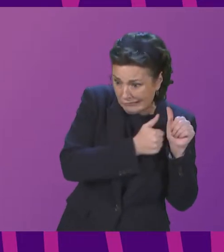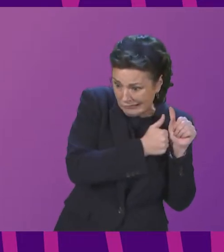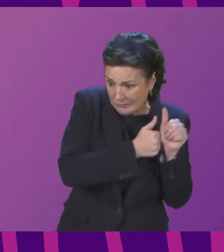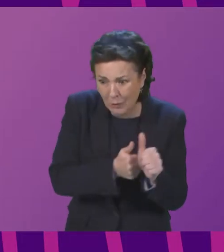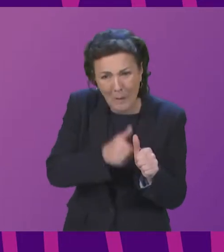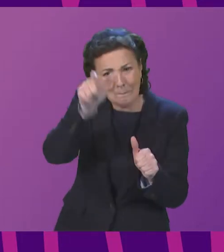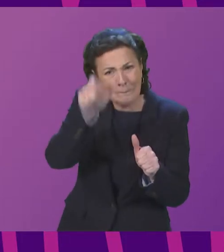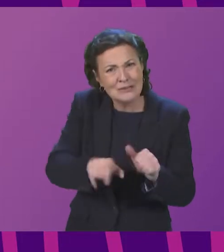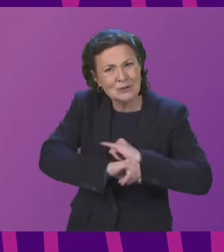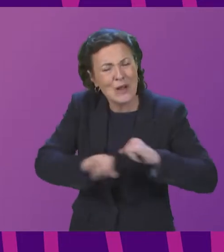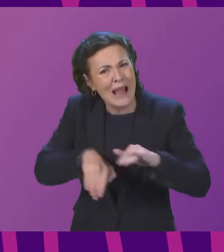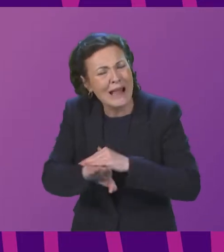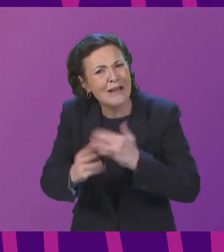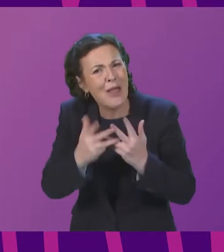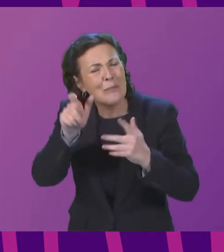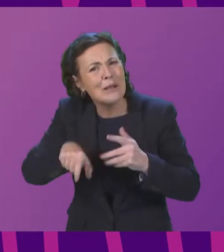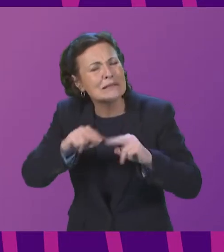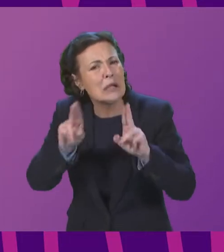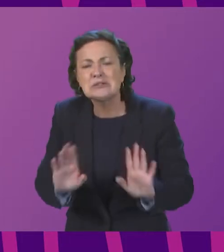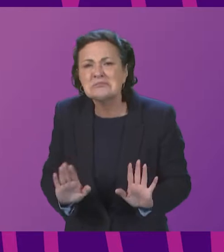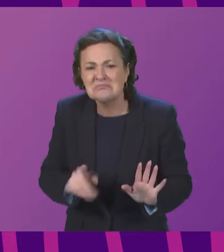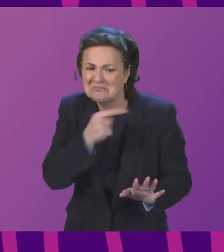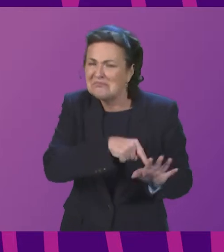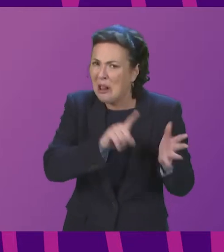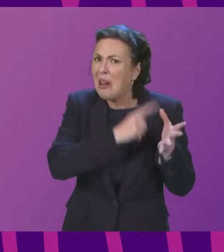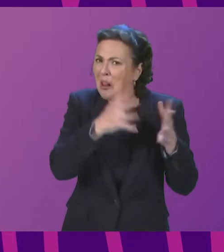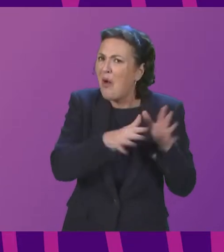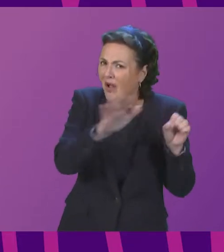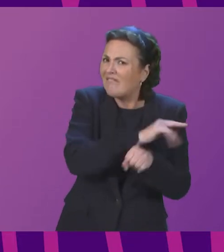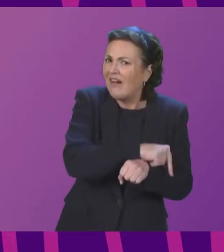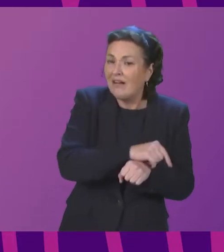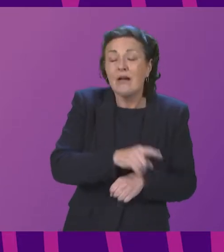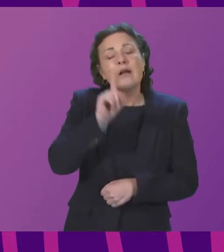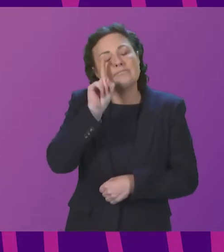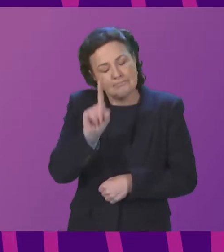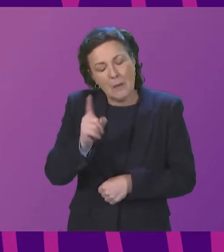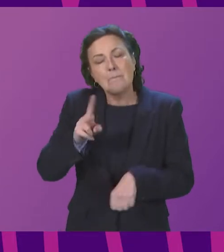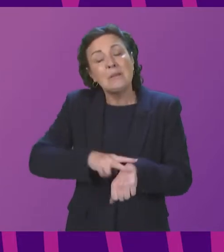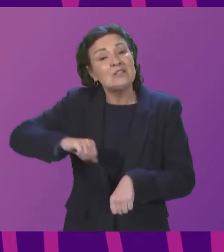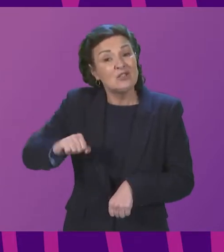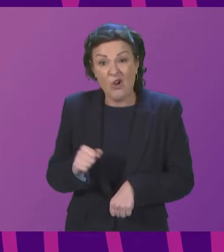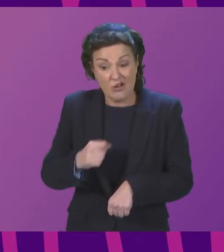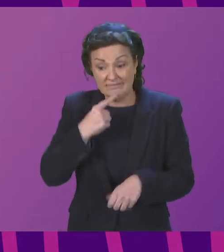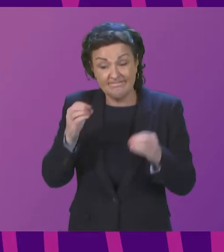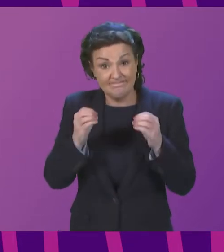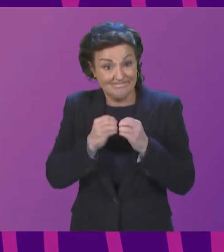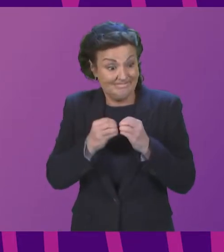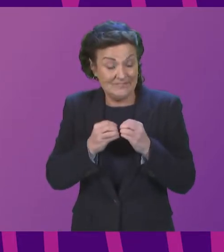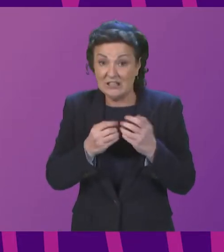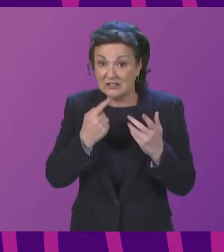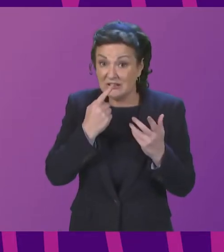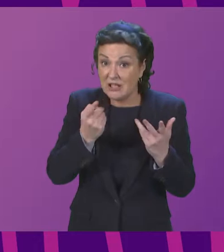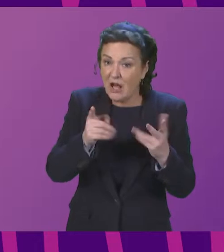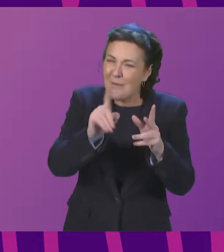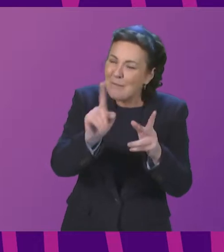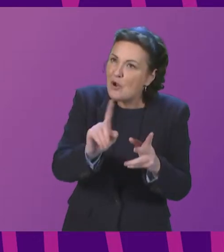response recognises that there are offences which may cover specific circumstances, but emphasises that no law currently exists for